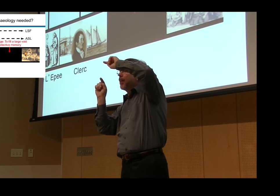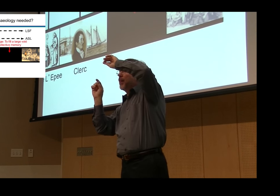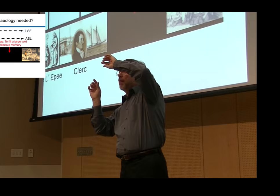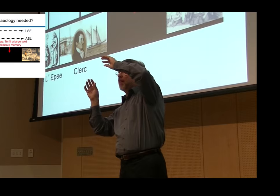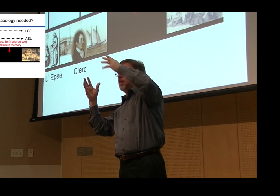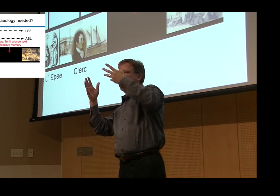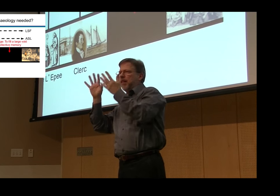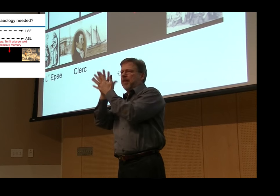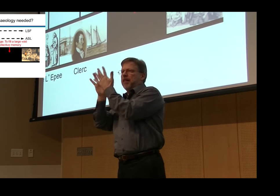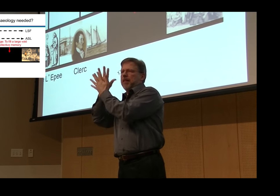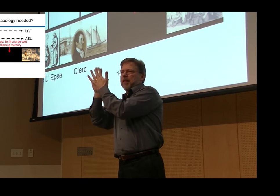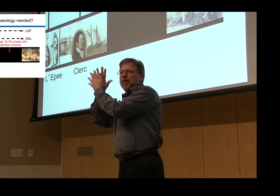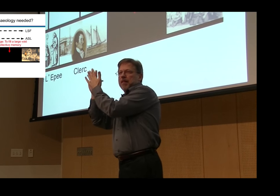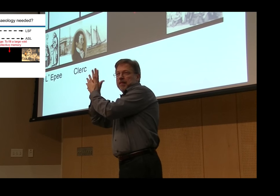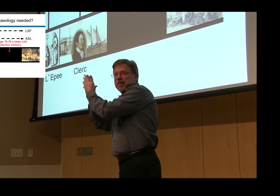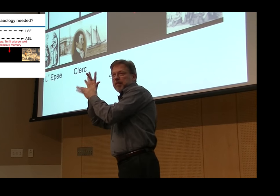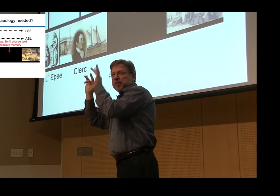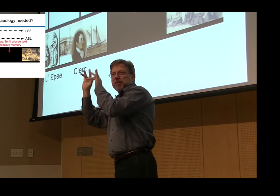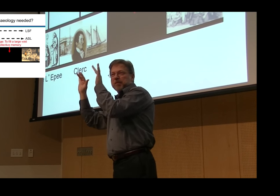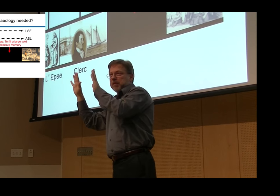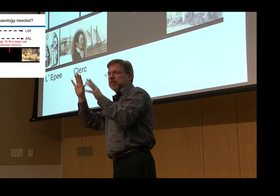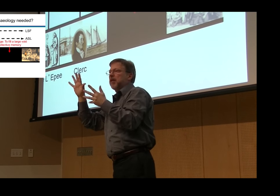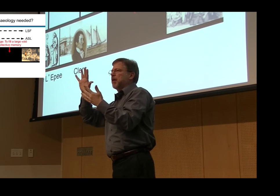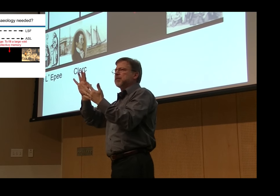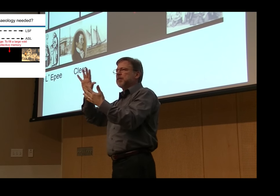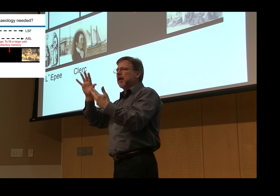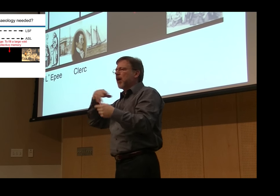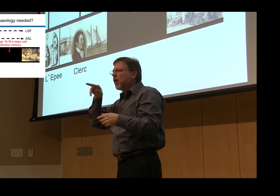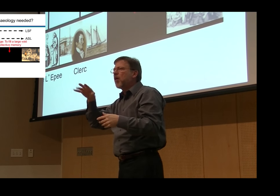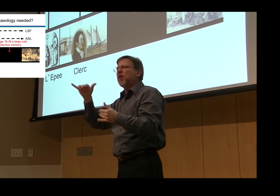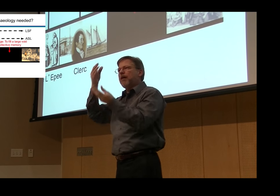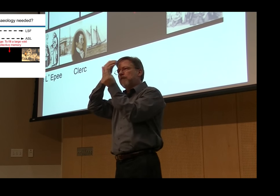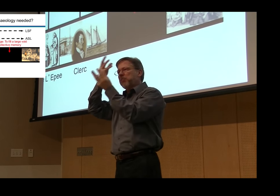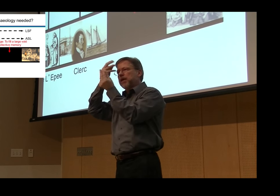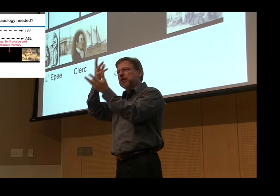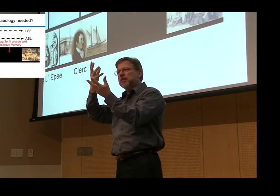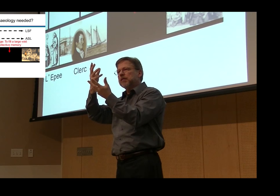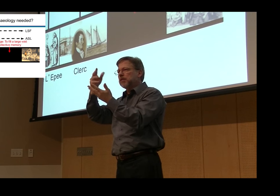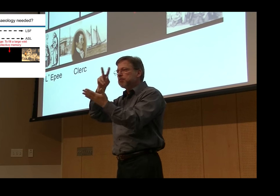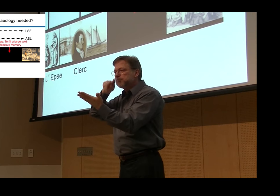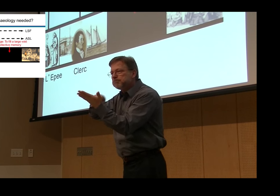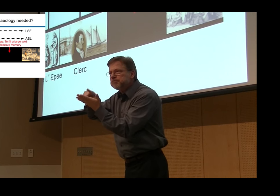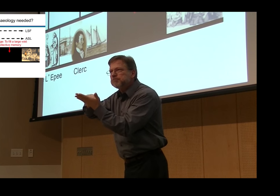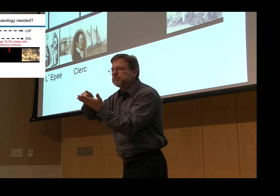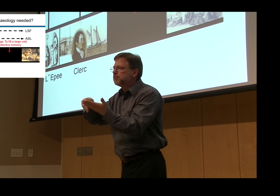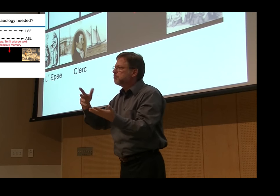is a good basic frame for trying to determine how the histories interrelate,